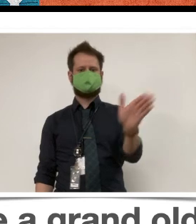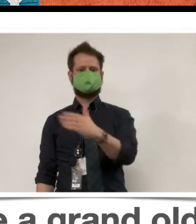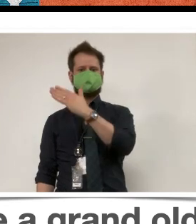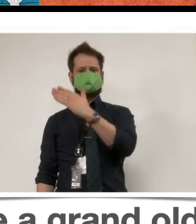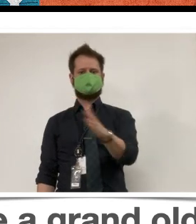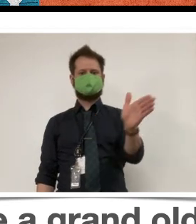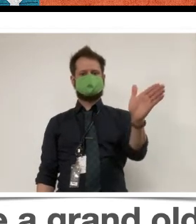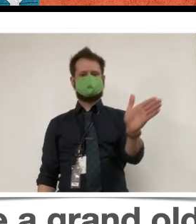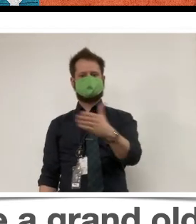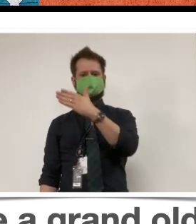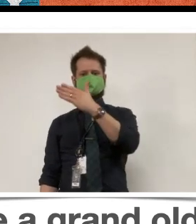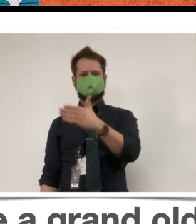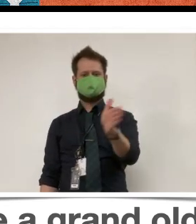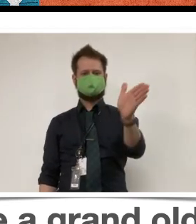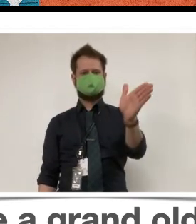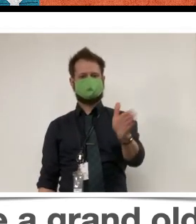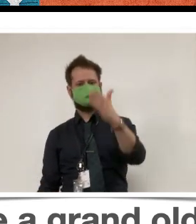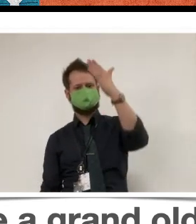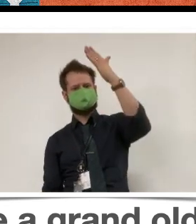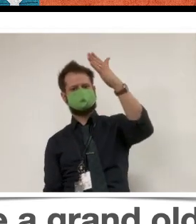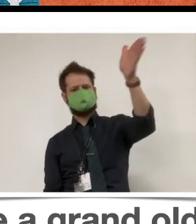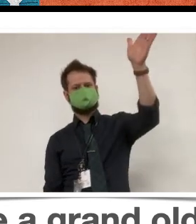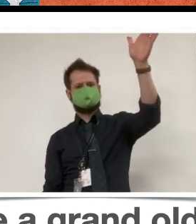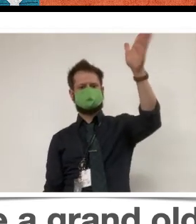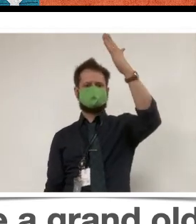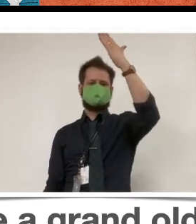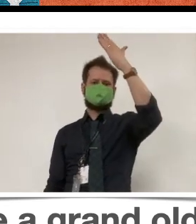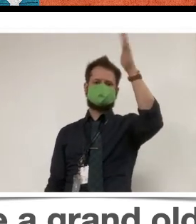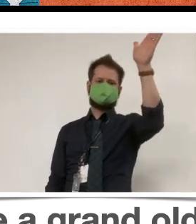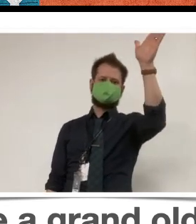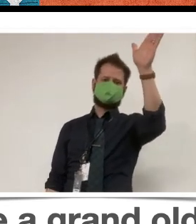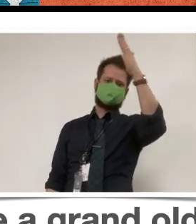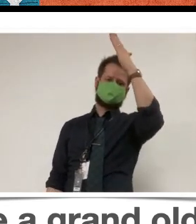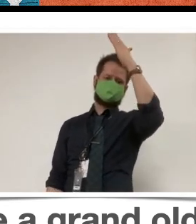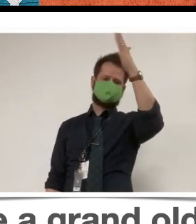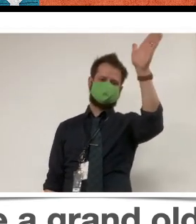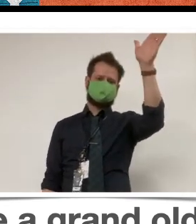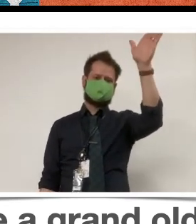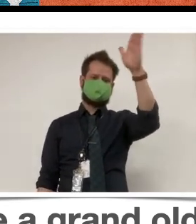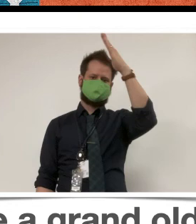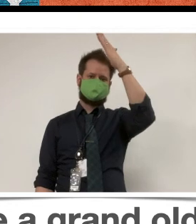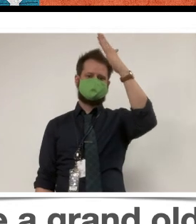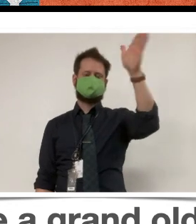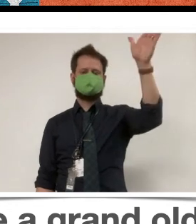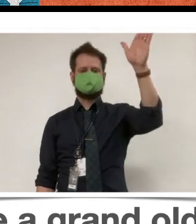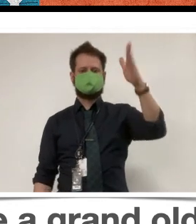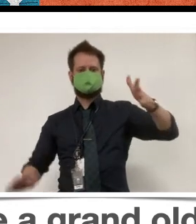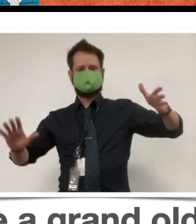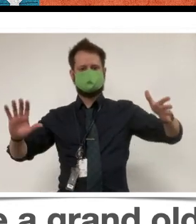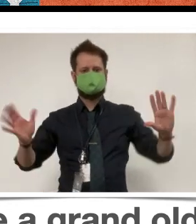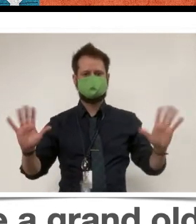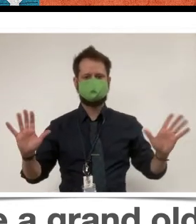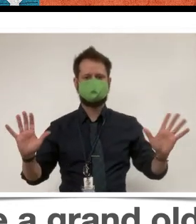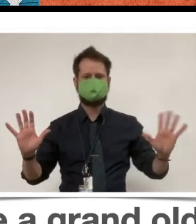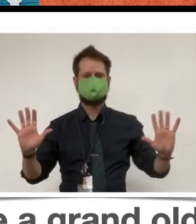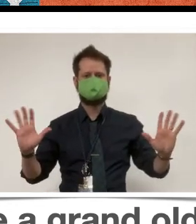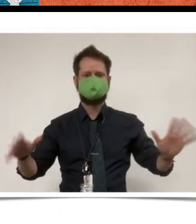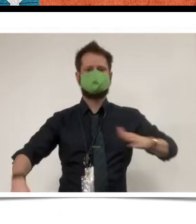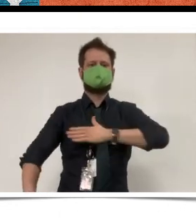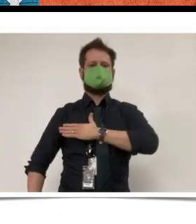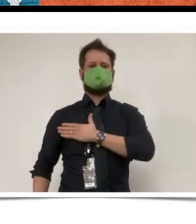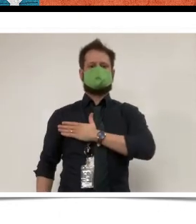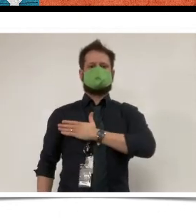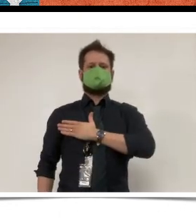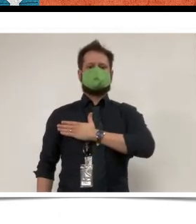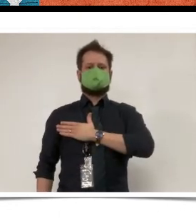For a grand old flag, you're a high-flying flag, and forever in peace may you wave.